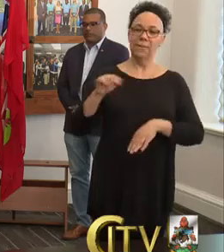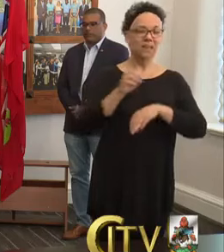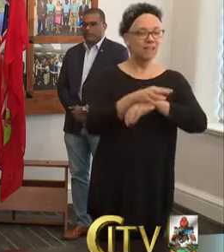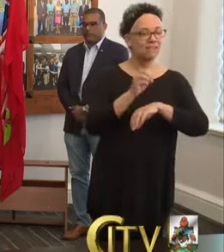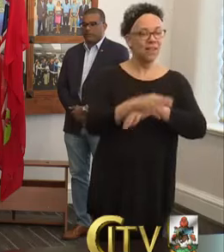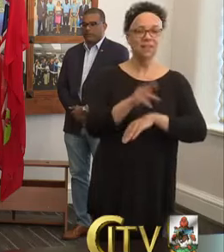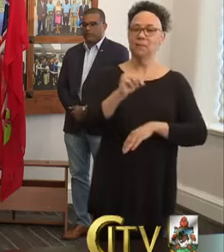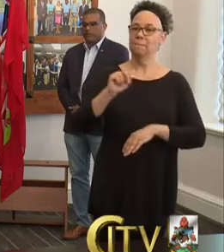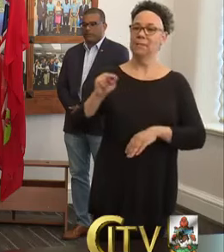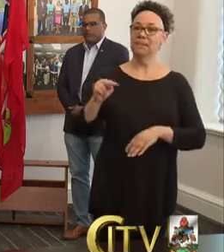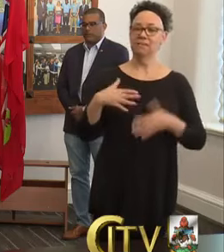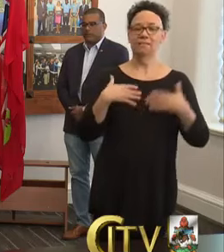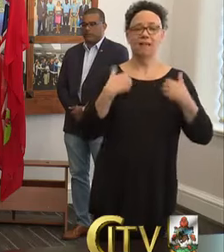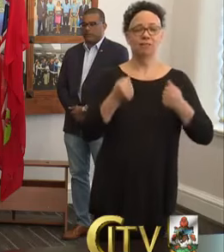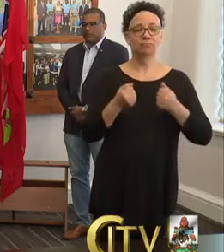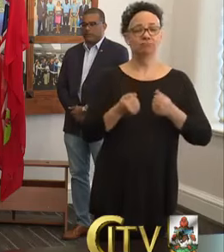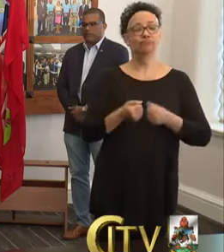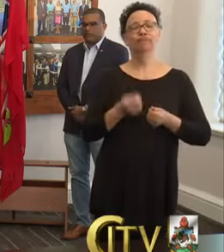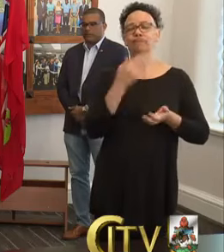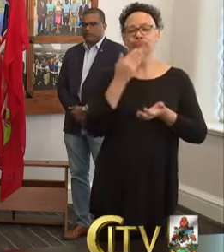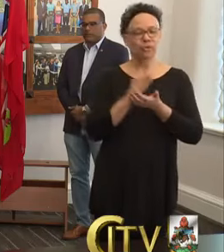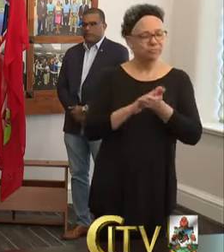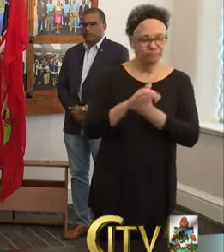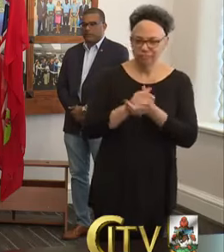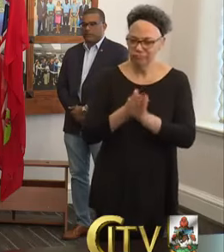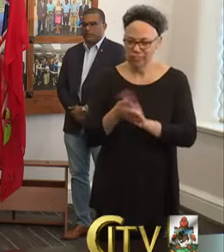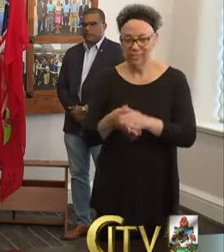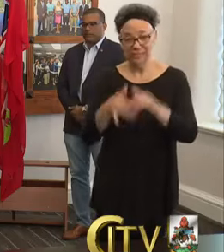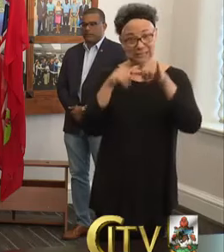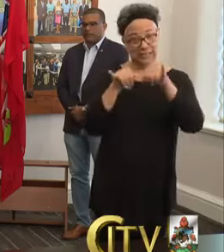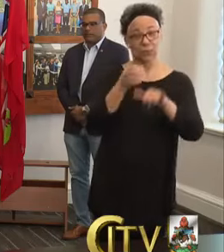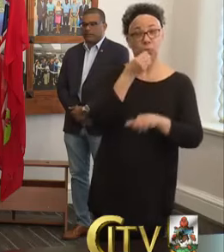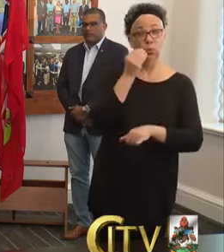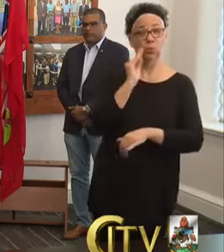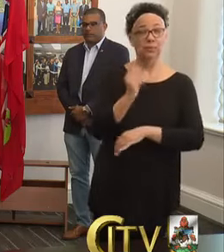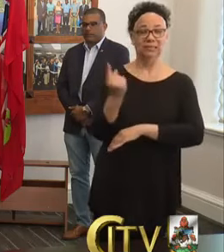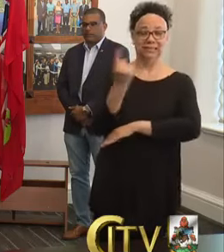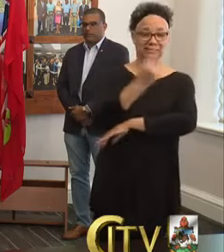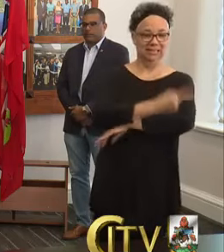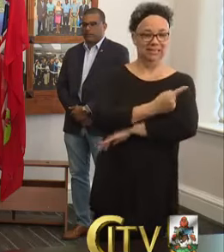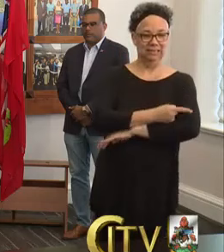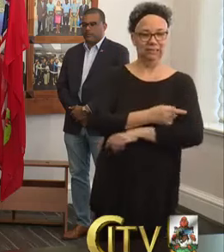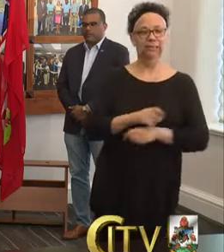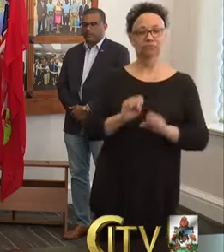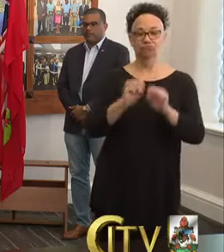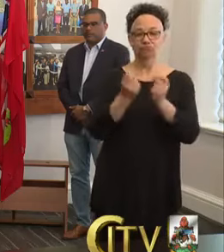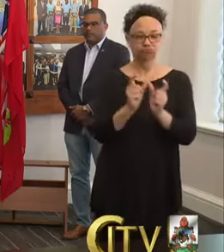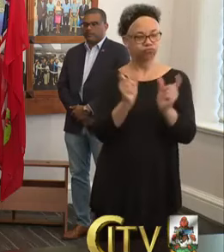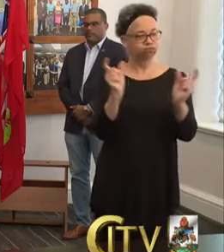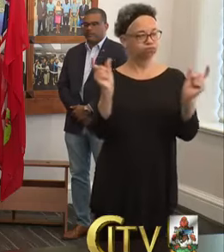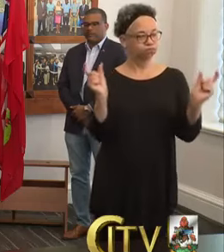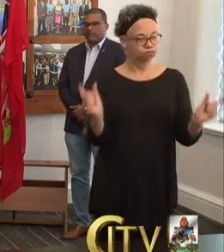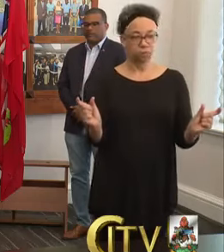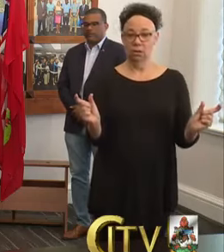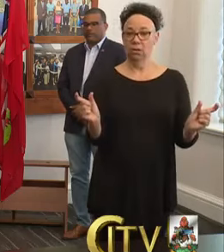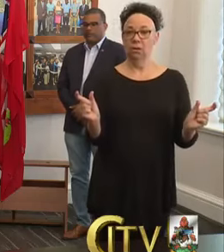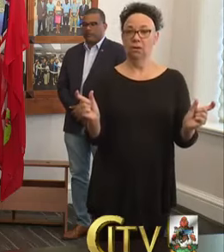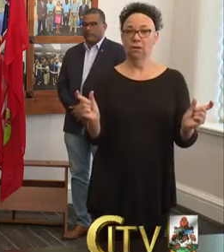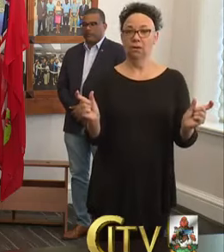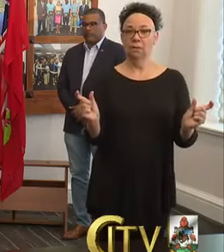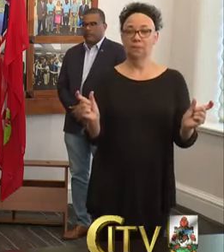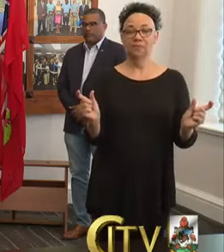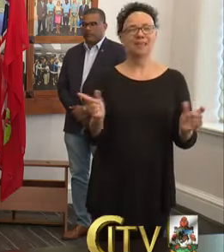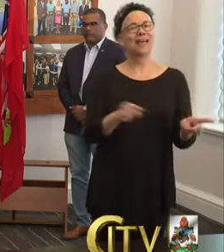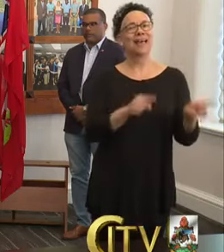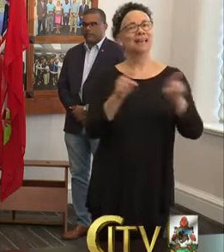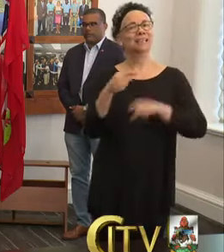practising good hygiene, staying at home during the daytime and practising social distancing. As